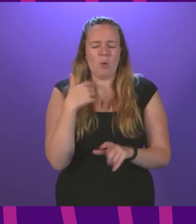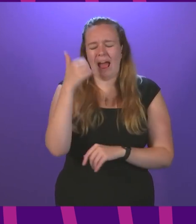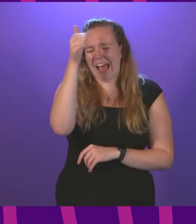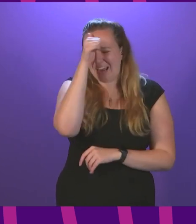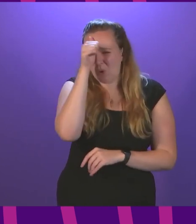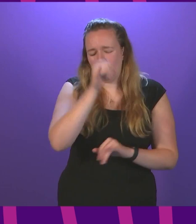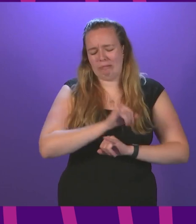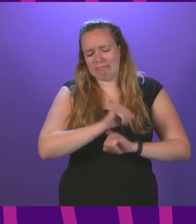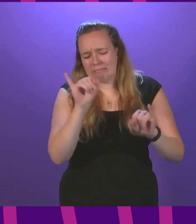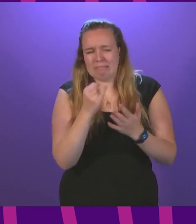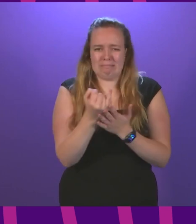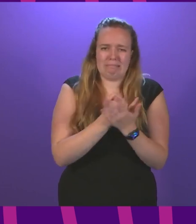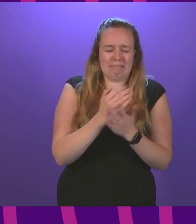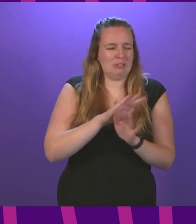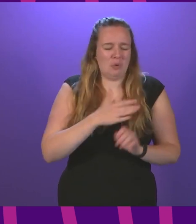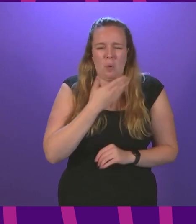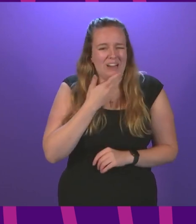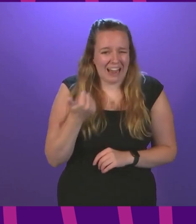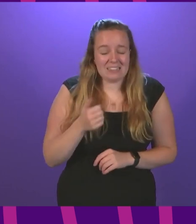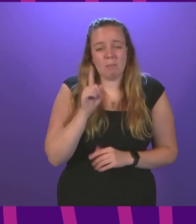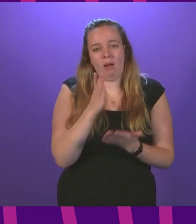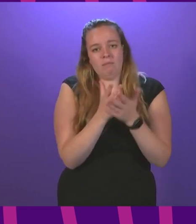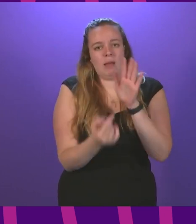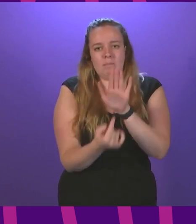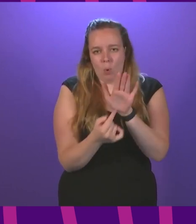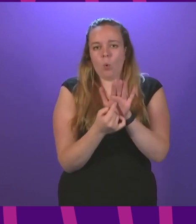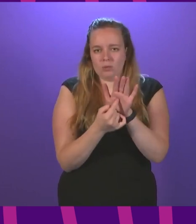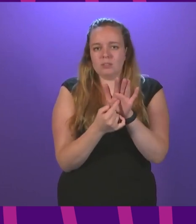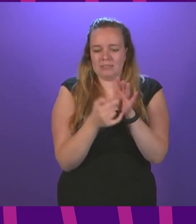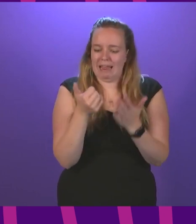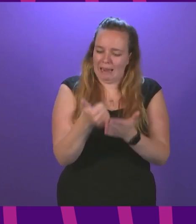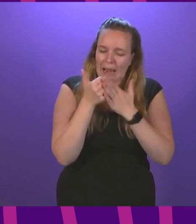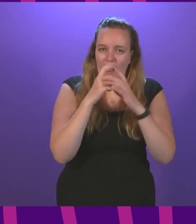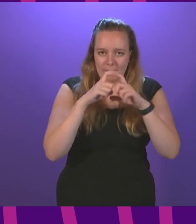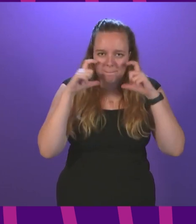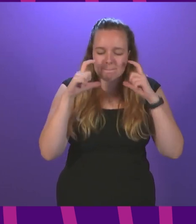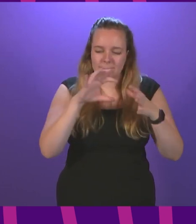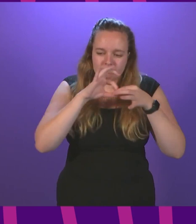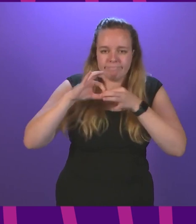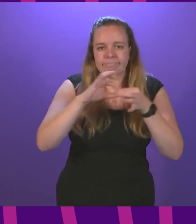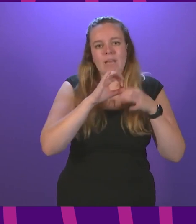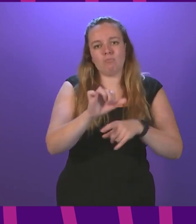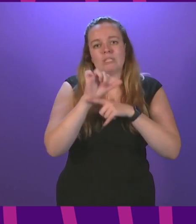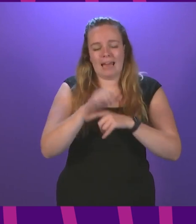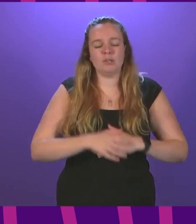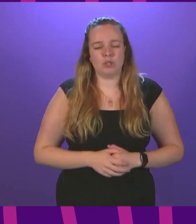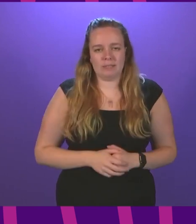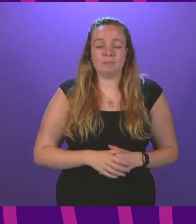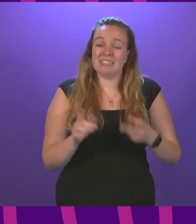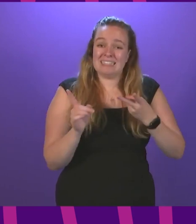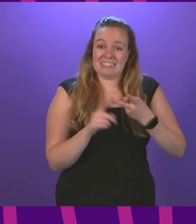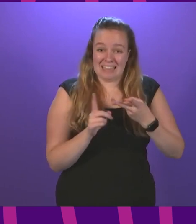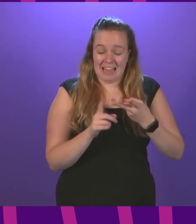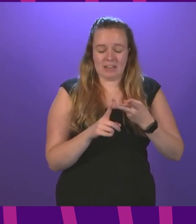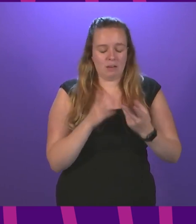it's inconvenient and not particularly pleasant but it is a really important measure to help with that collective protection and secondly